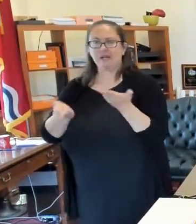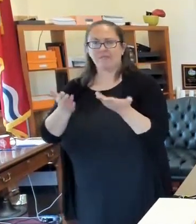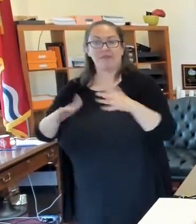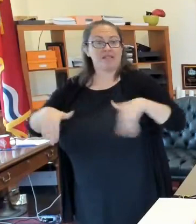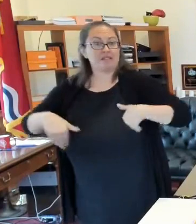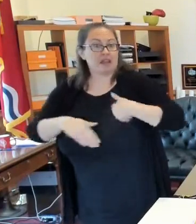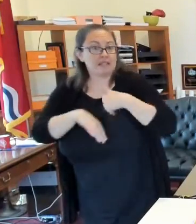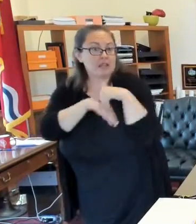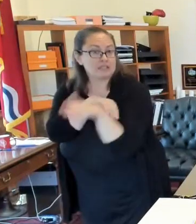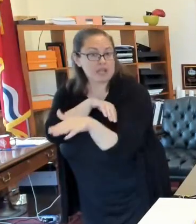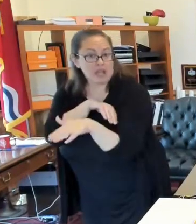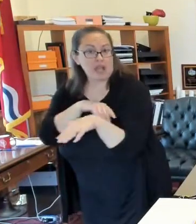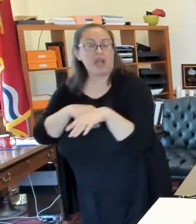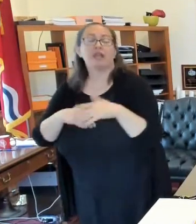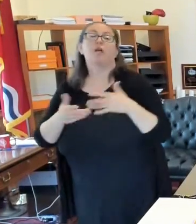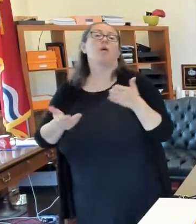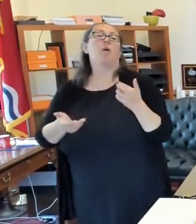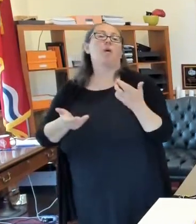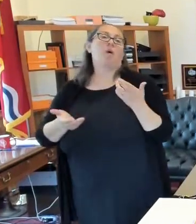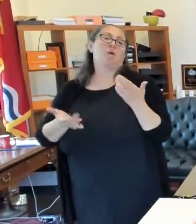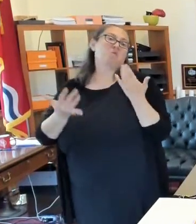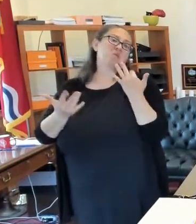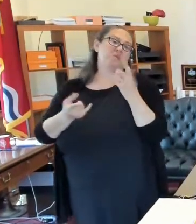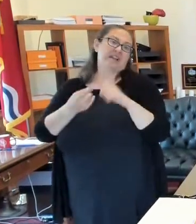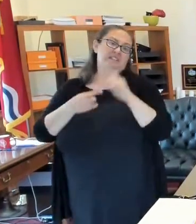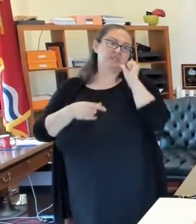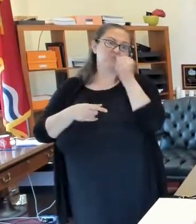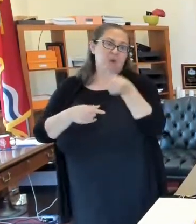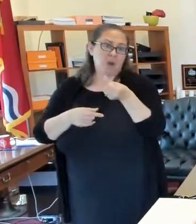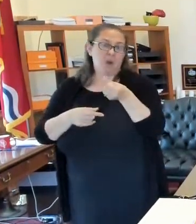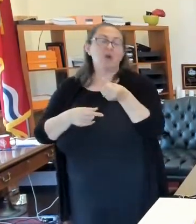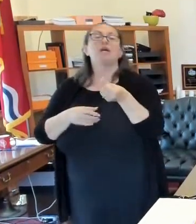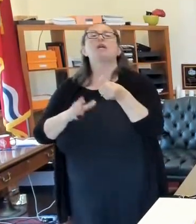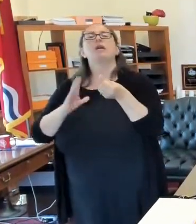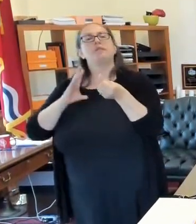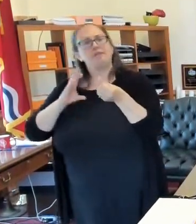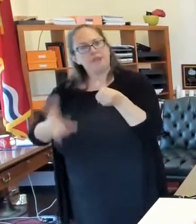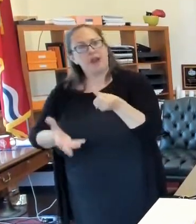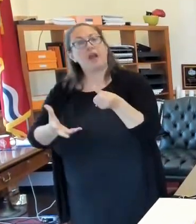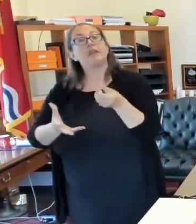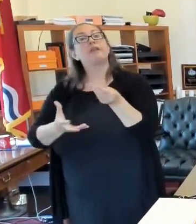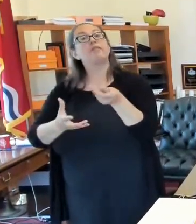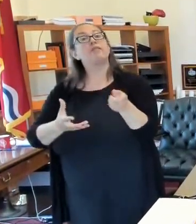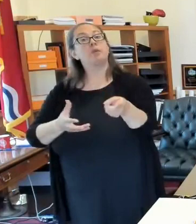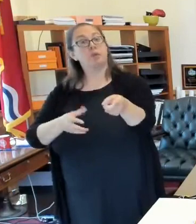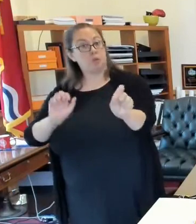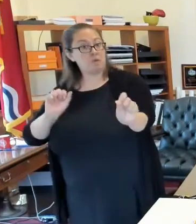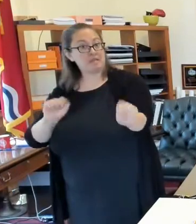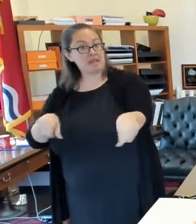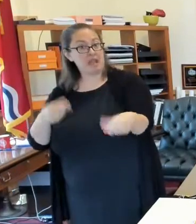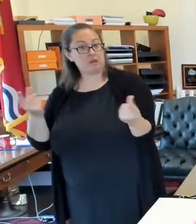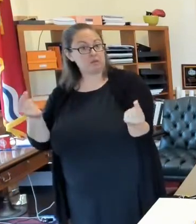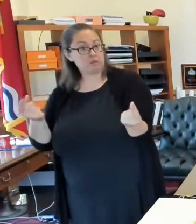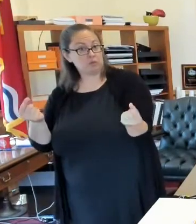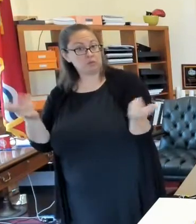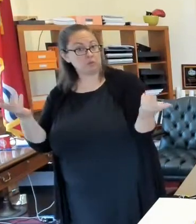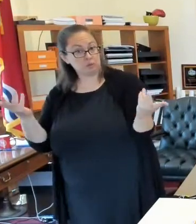it yet, you don't mail it tomorrow. There's a couple of things that you can do. You can